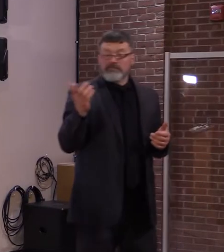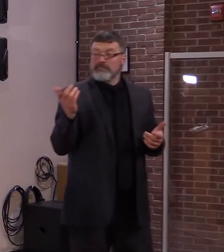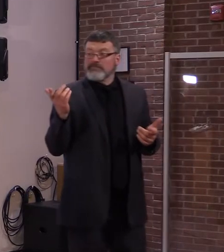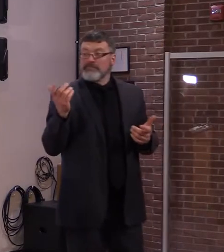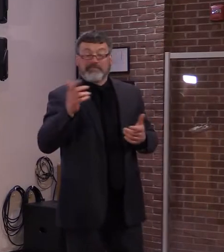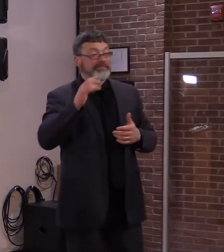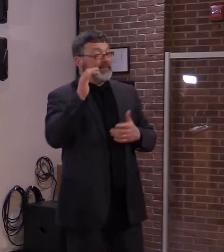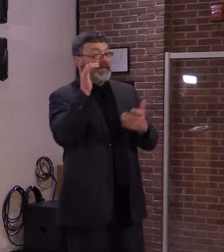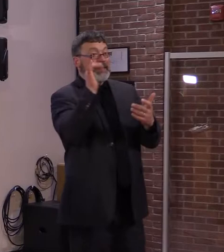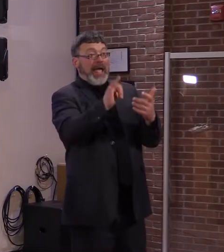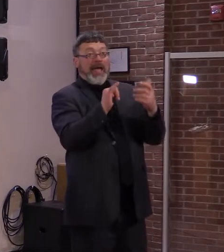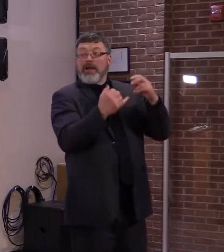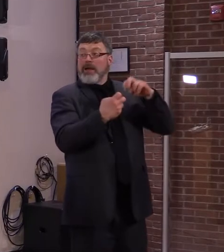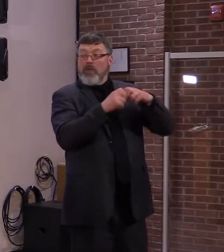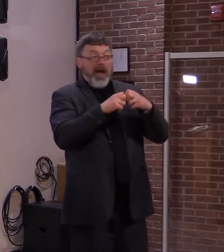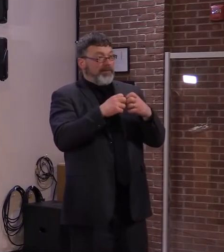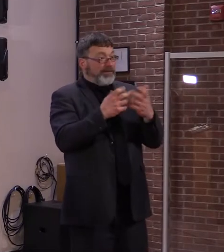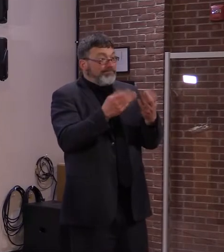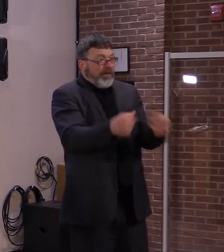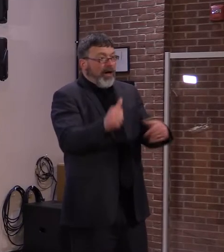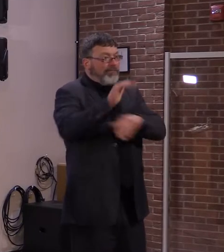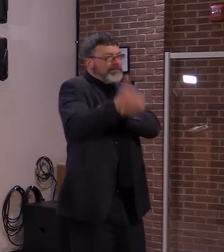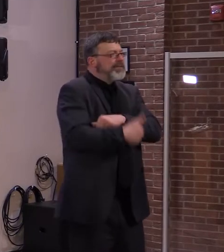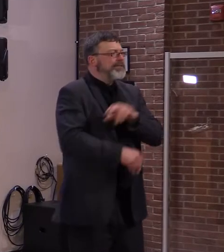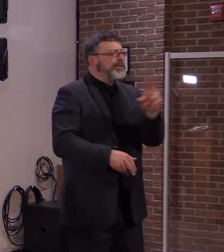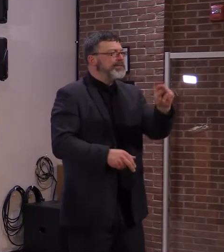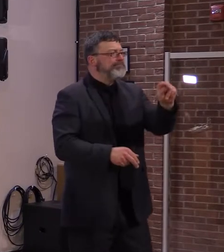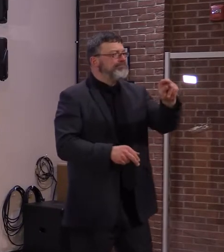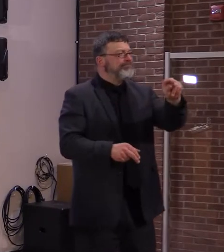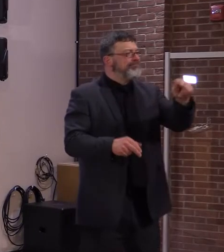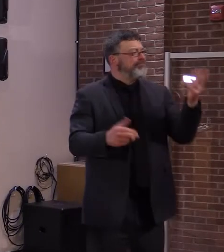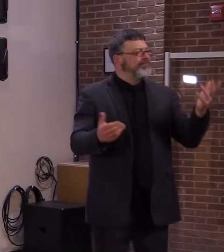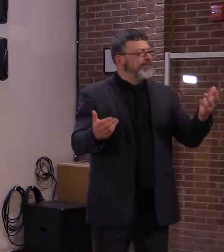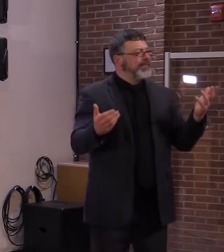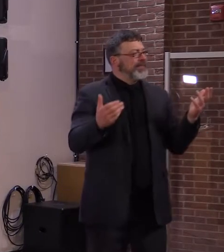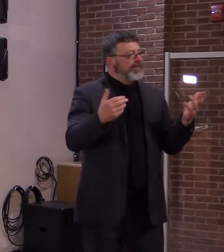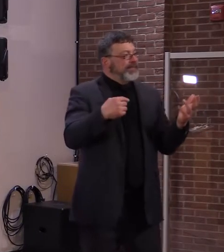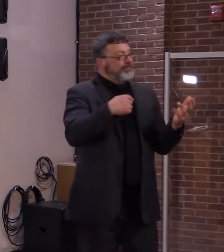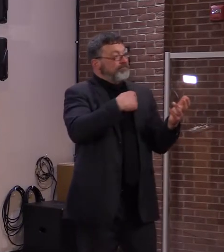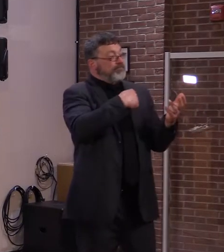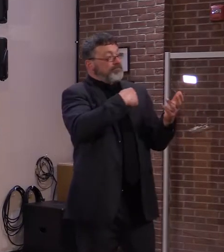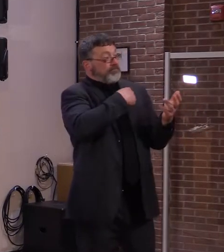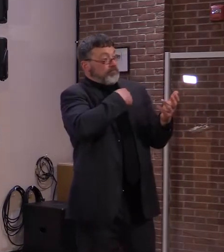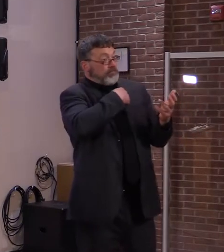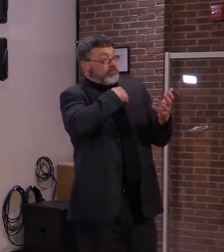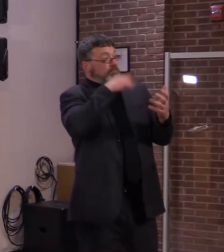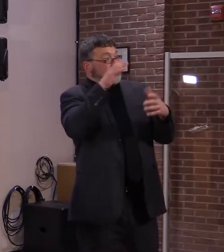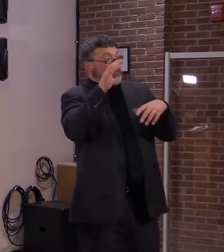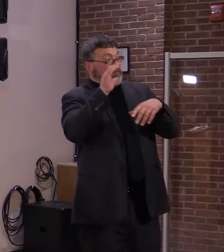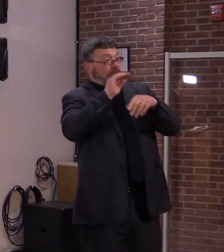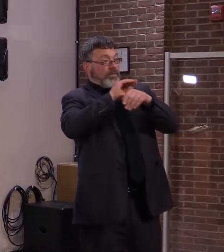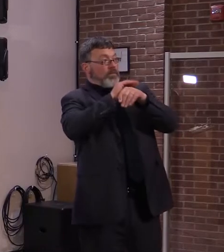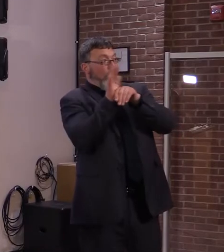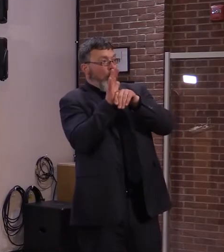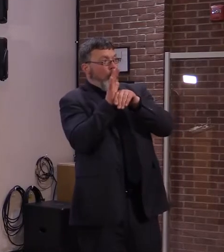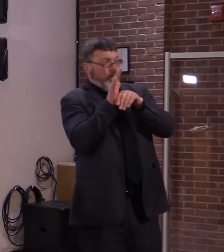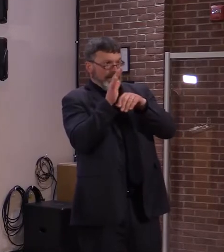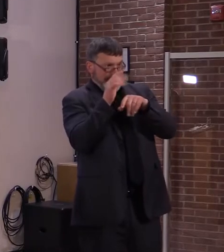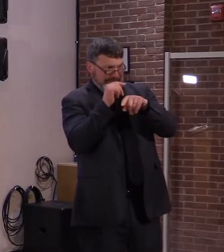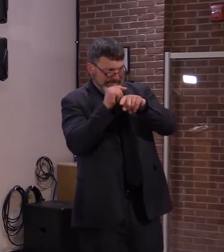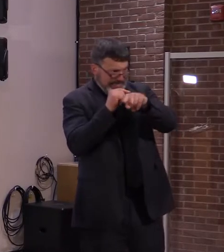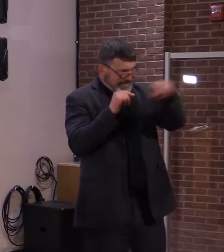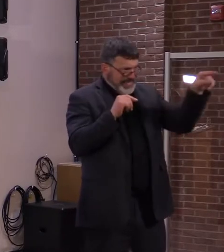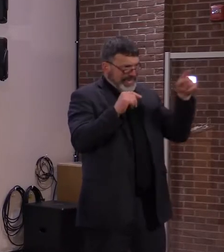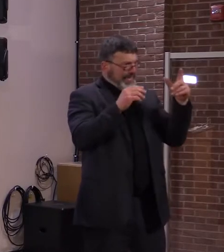our workforce shortage. As you might remember, we had this problem pre-pandemic. So we're going to have this